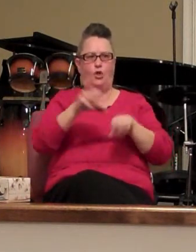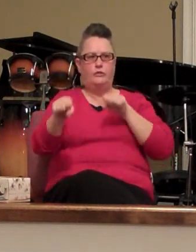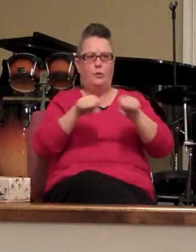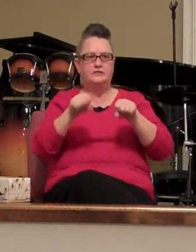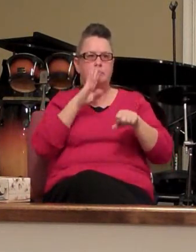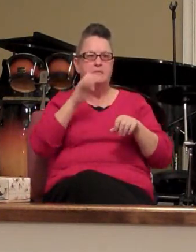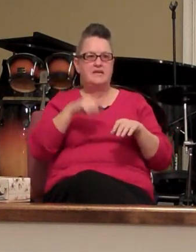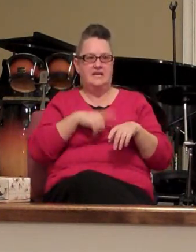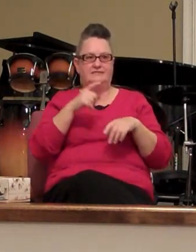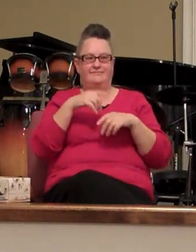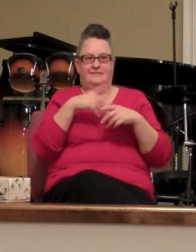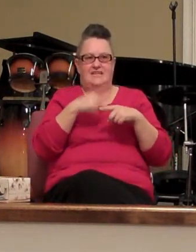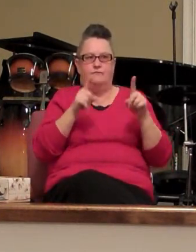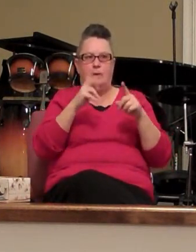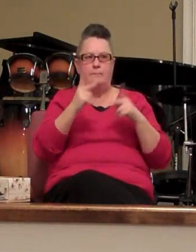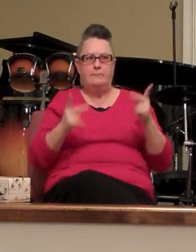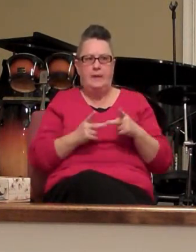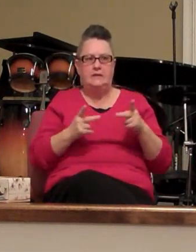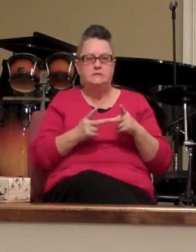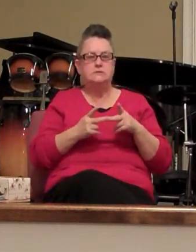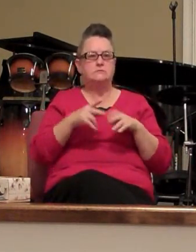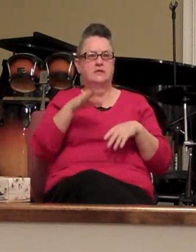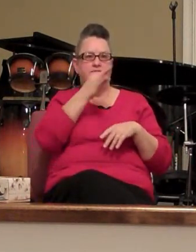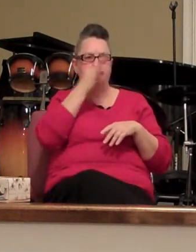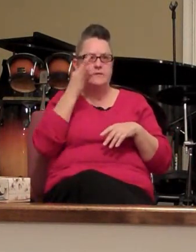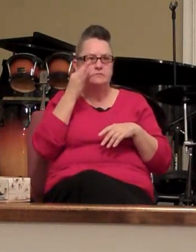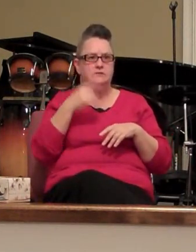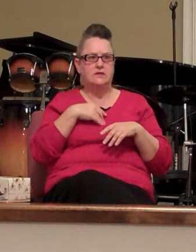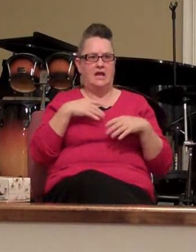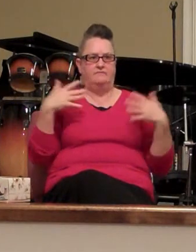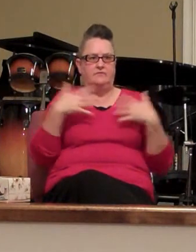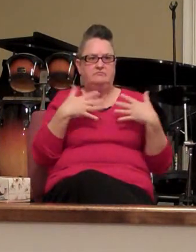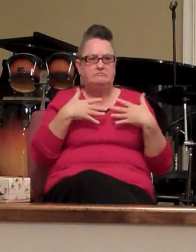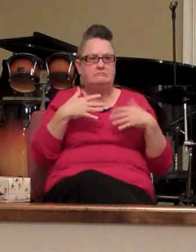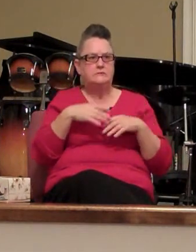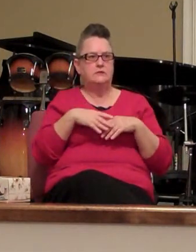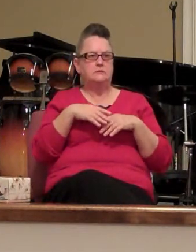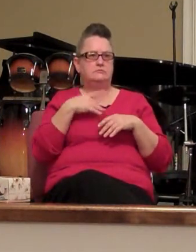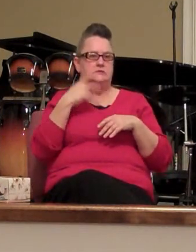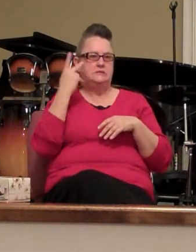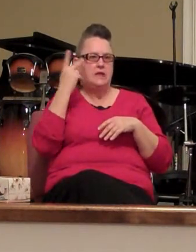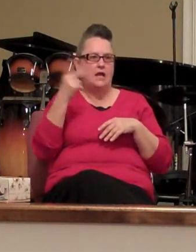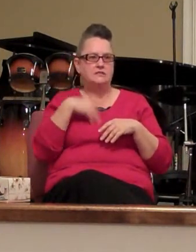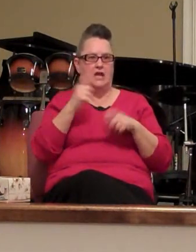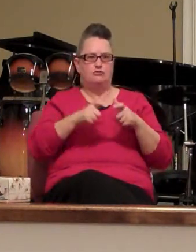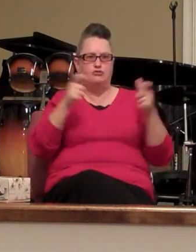and famines and pestilence and fearful sights and great signs shall be from heaven